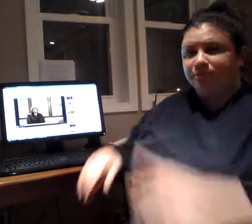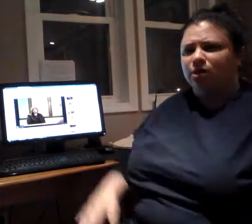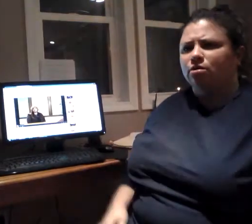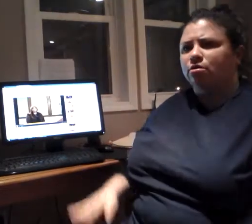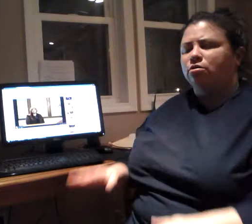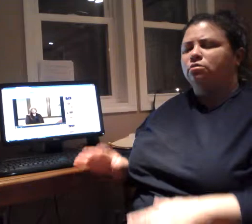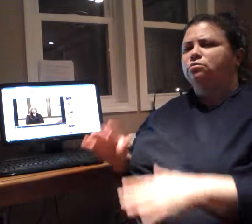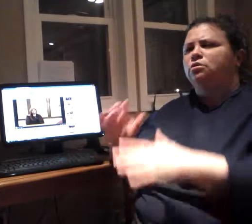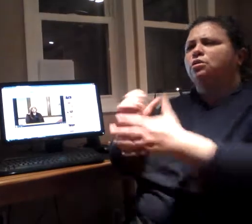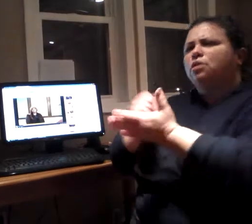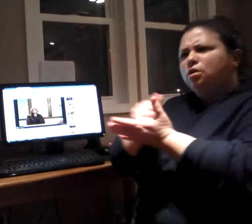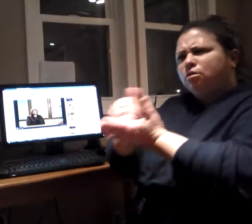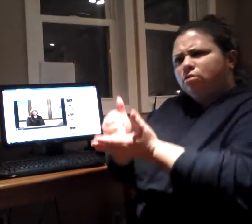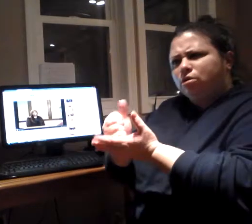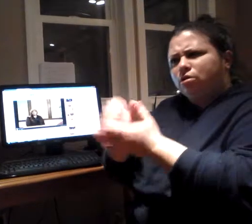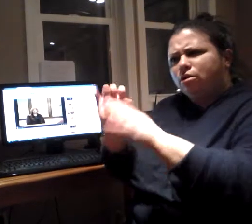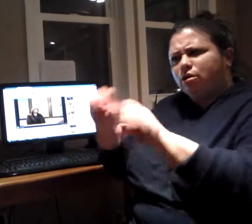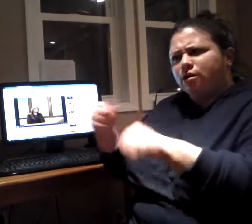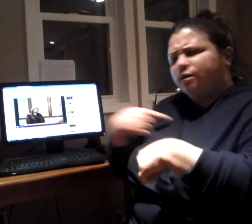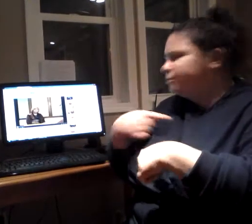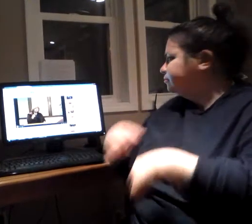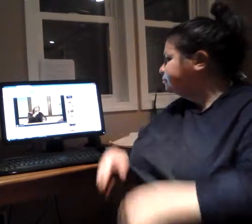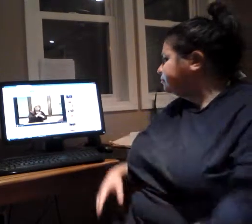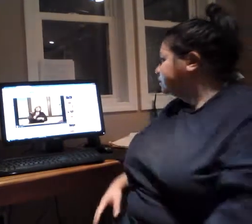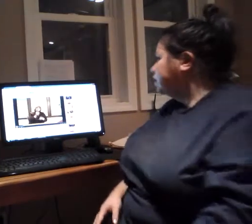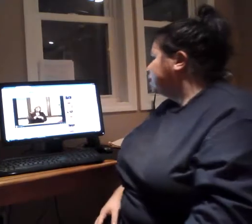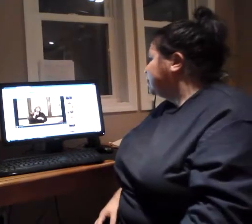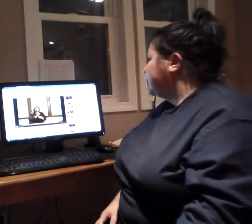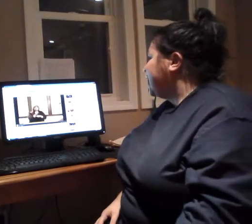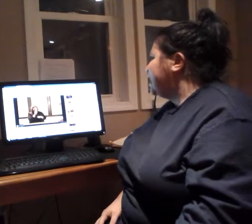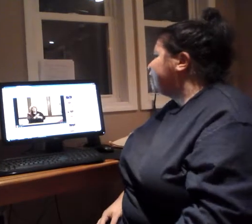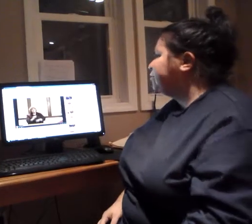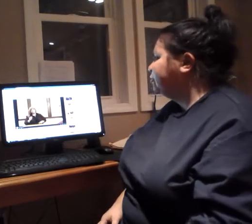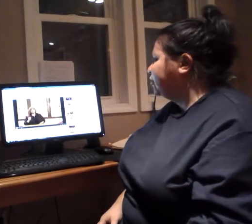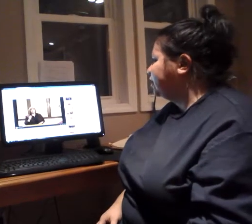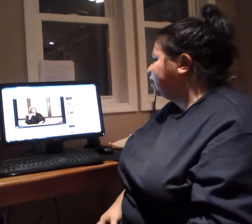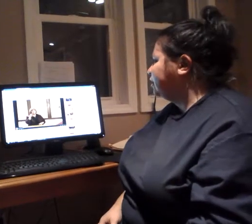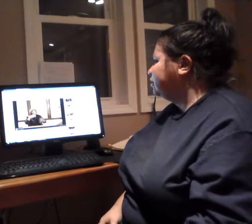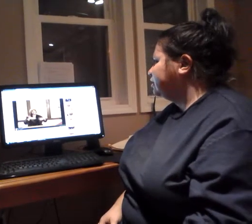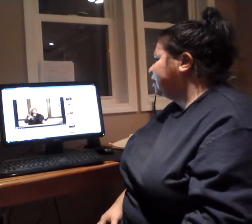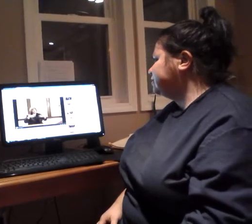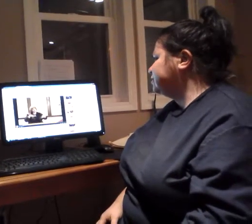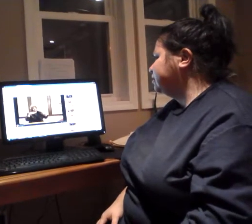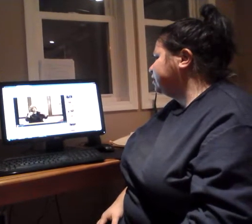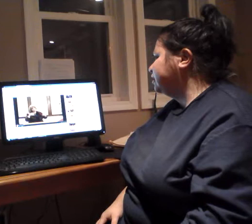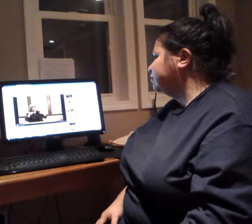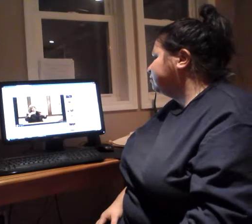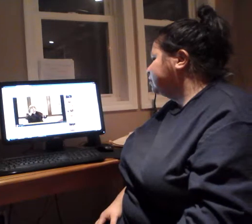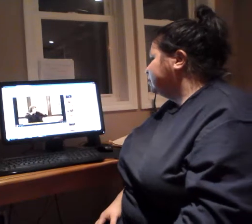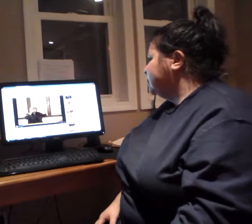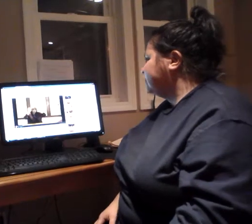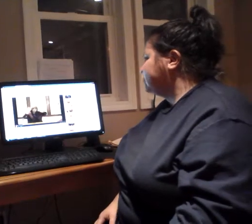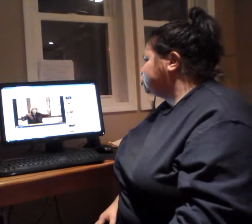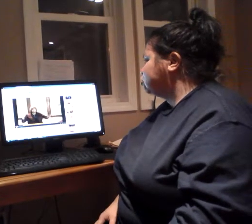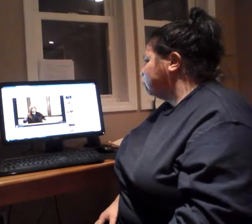hi I've been working constantly and at the store